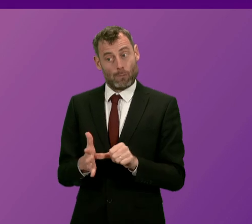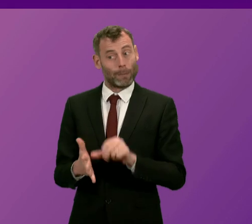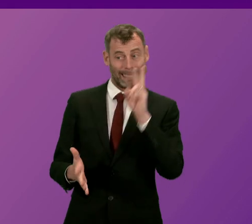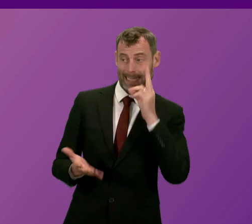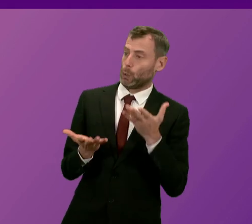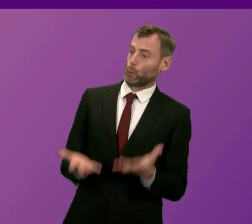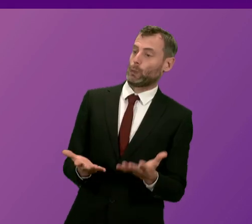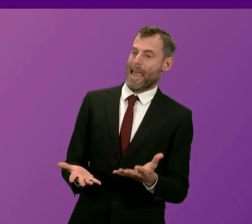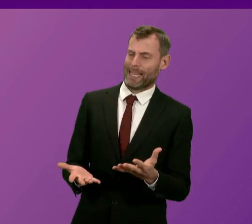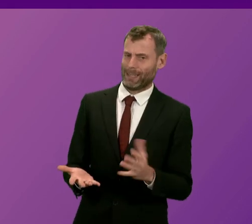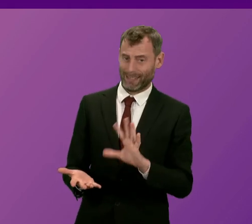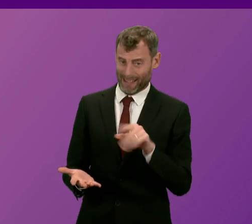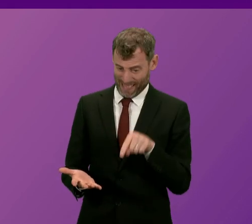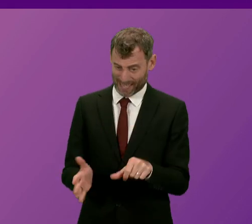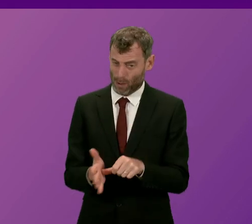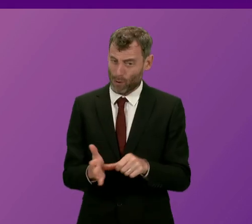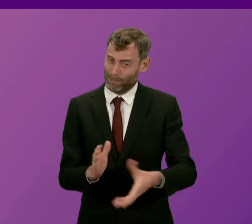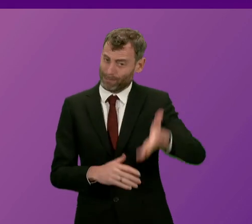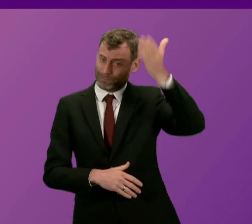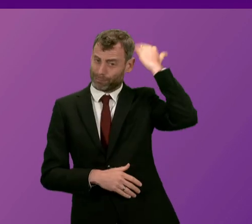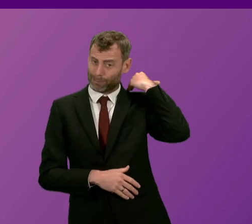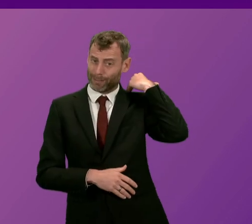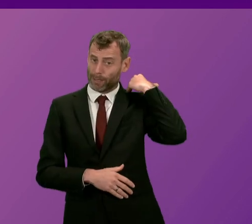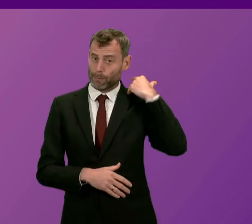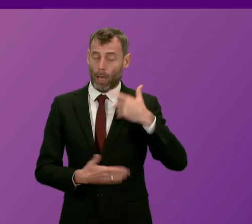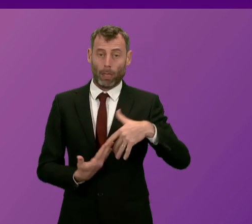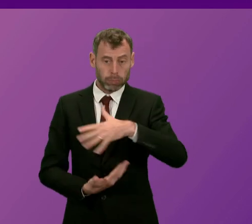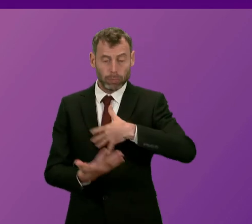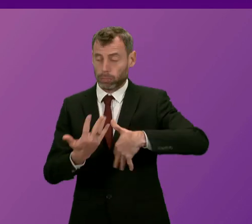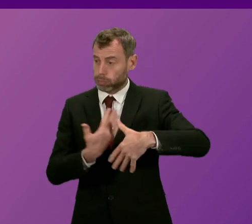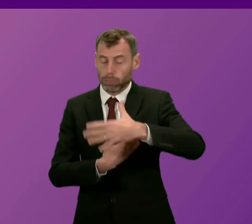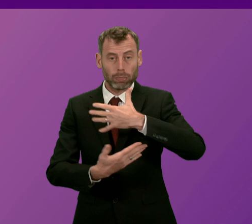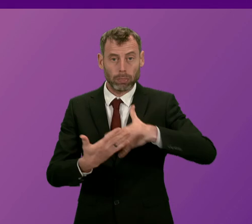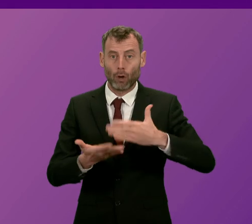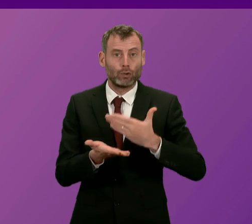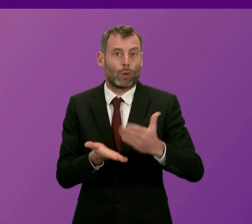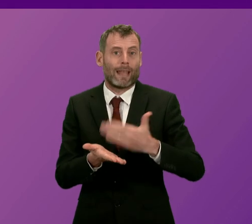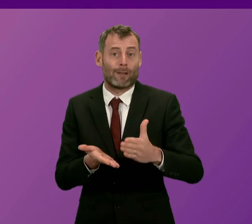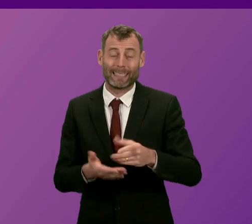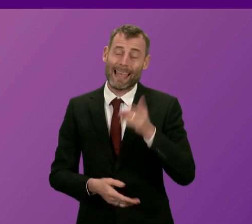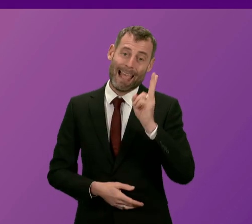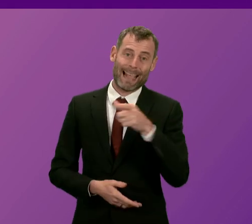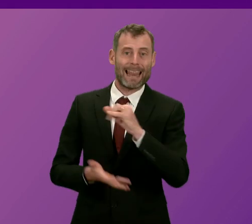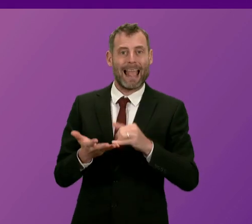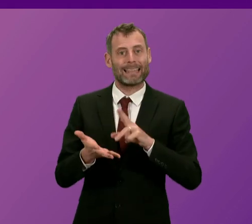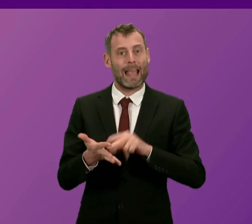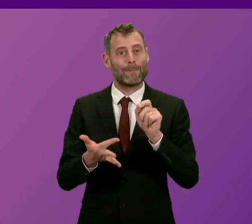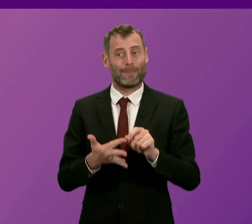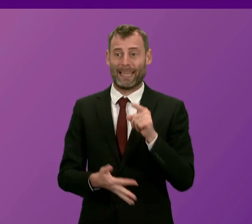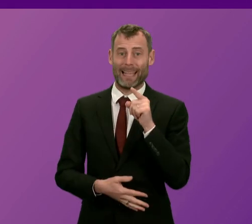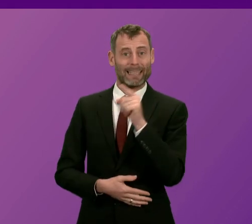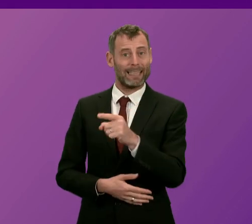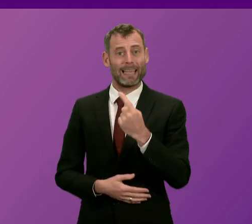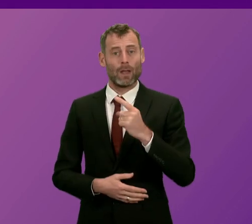wasting time and money, neglecting what people really need. Government ministers yet again grabbing power from local